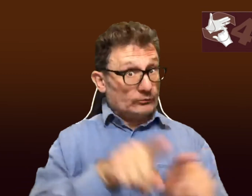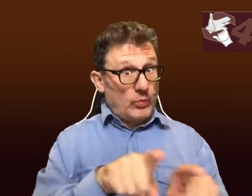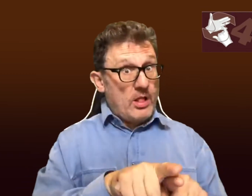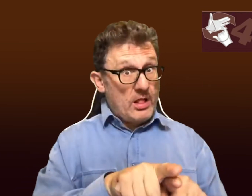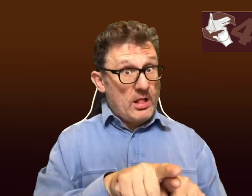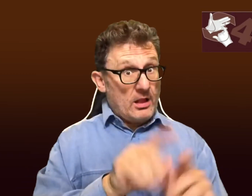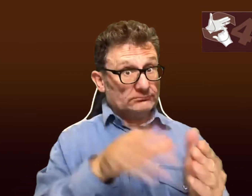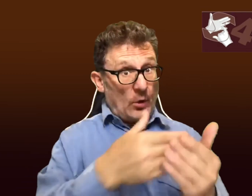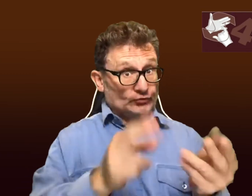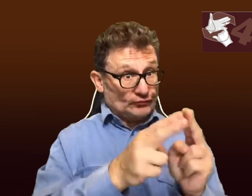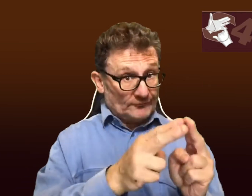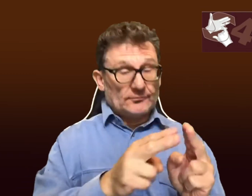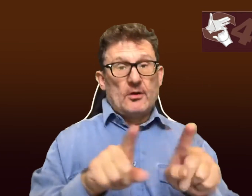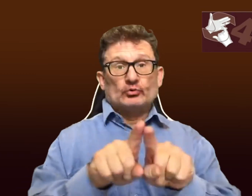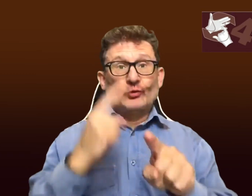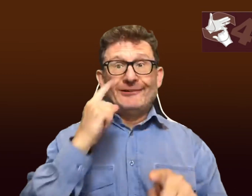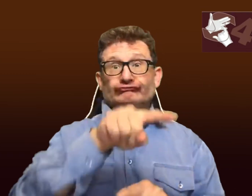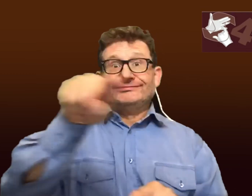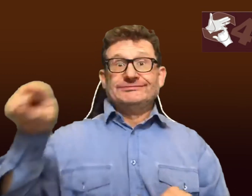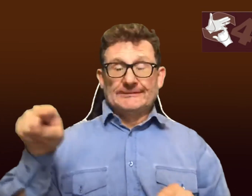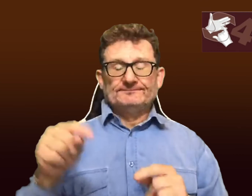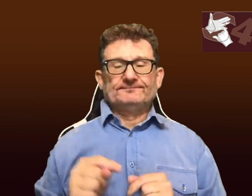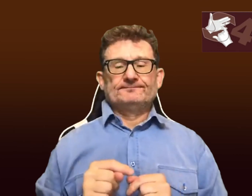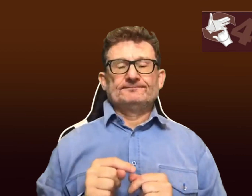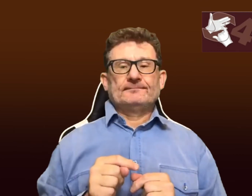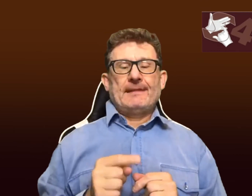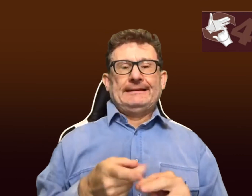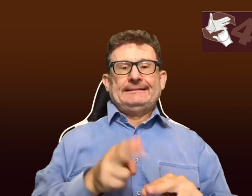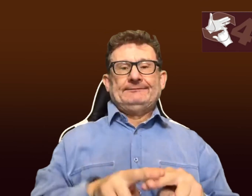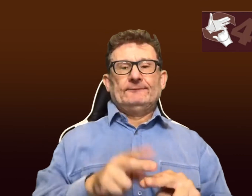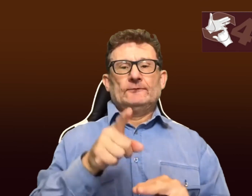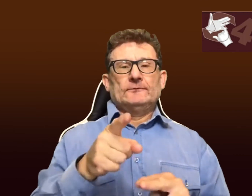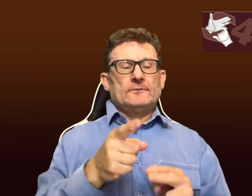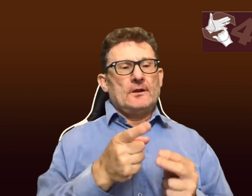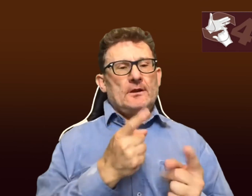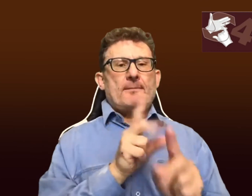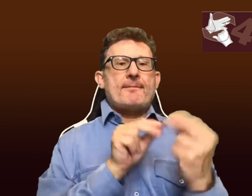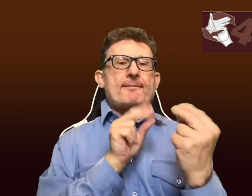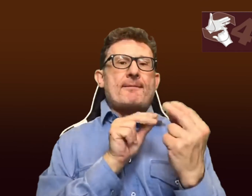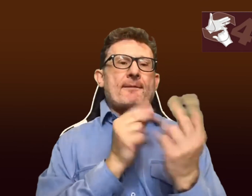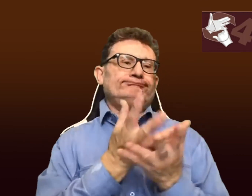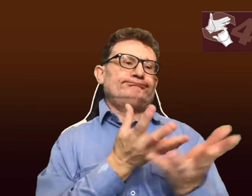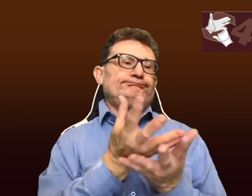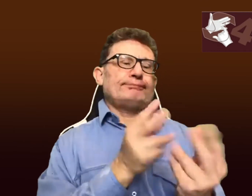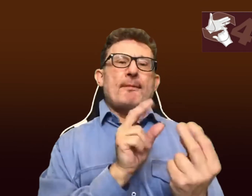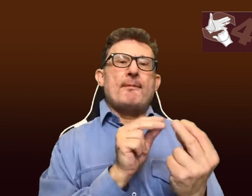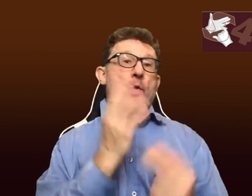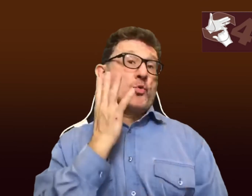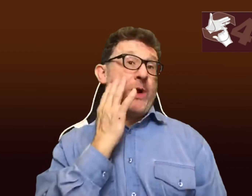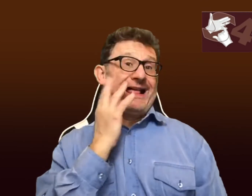interpreter there in the room with you, and there were a number of other hearing people. You stepped in, you had a conversation